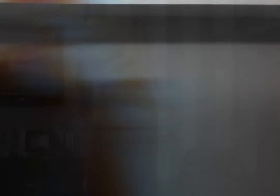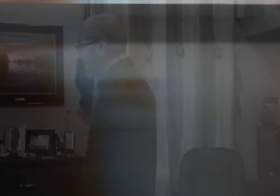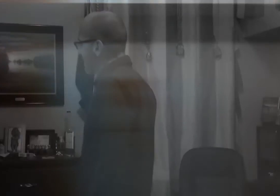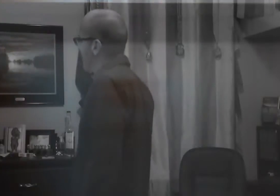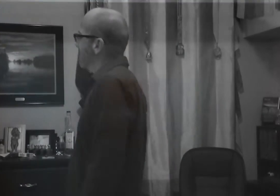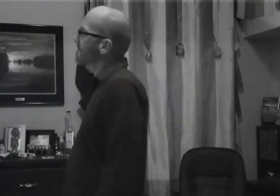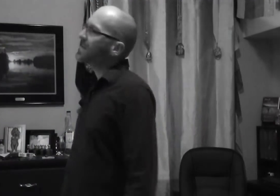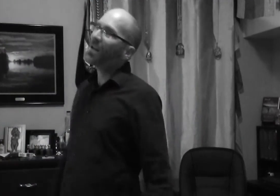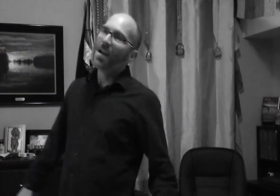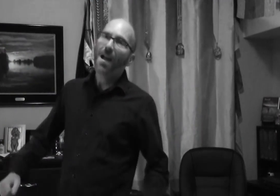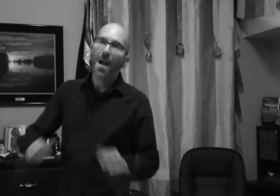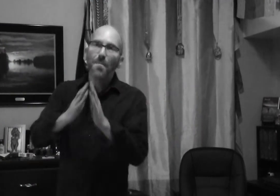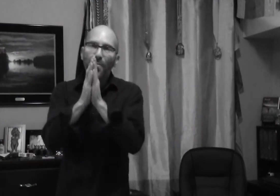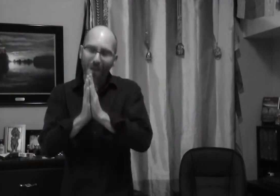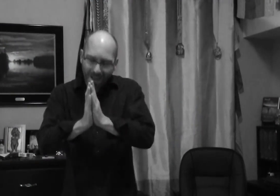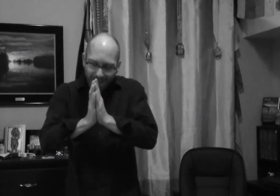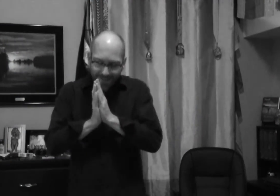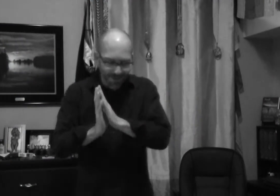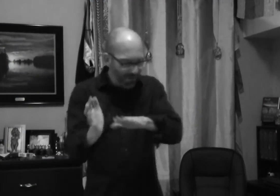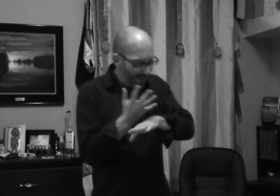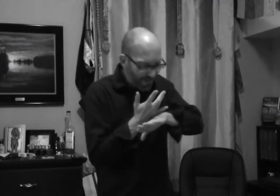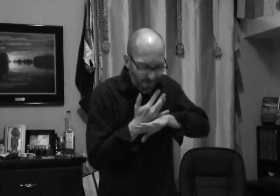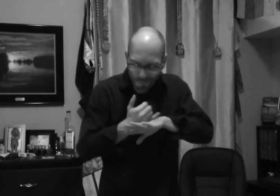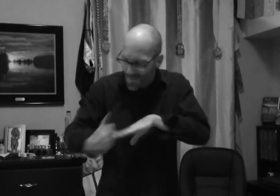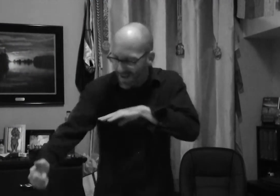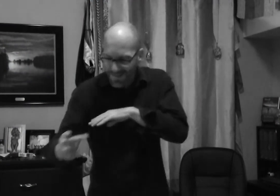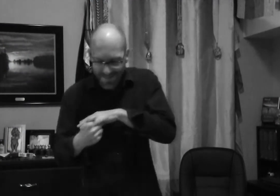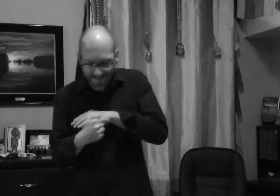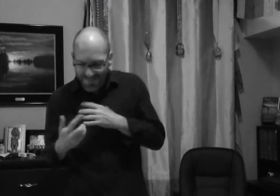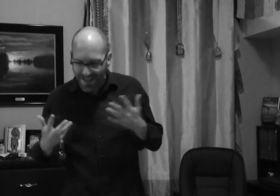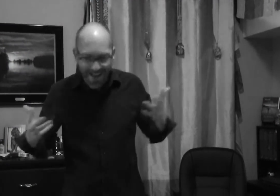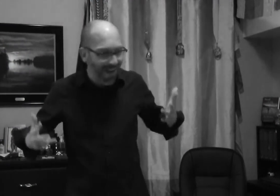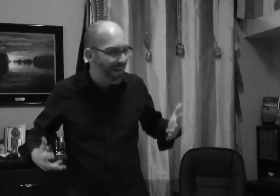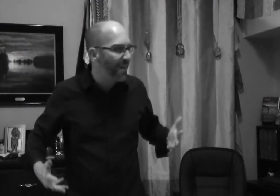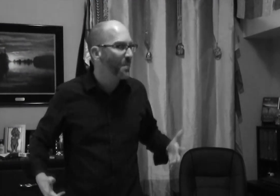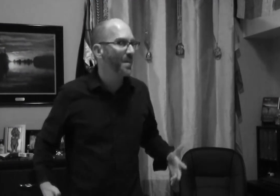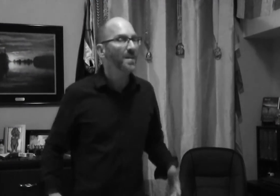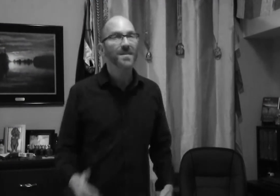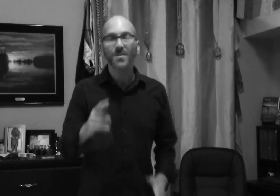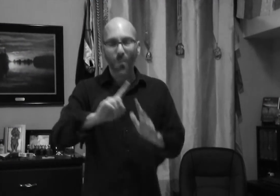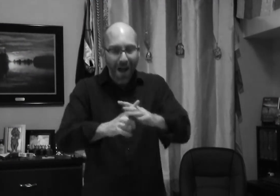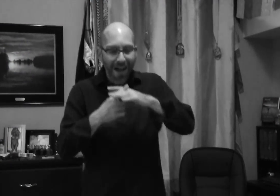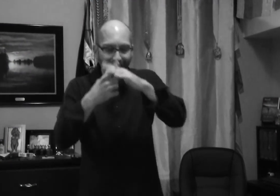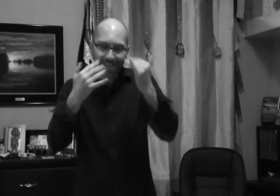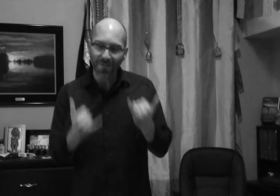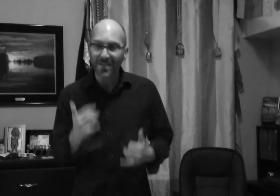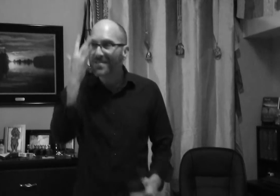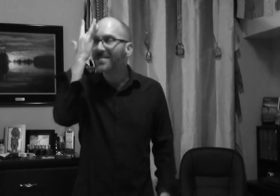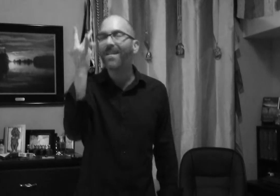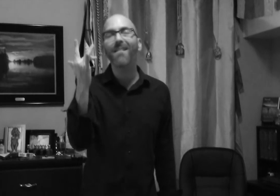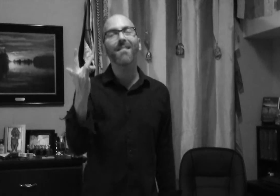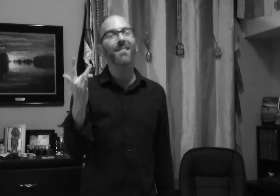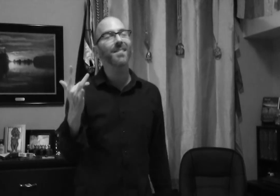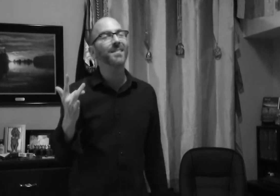Yeah, pray it's just a waste of time So why even start?